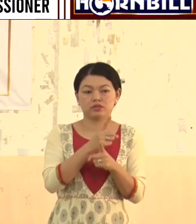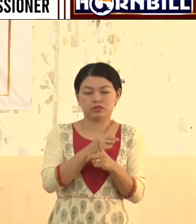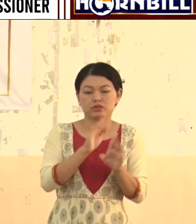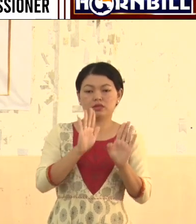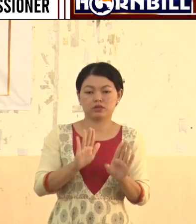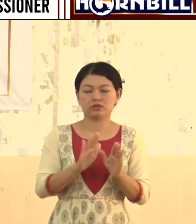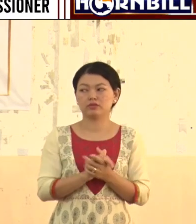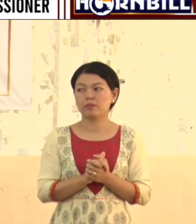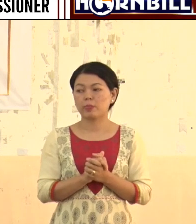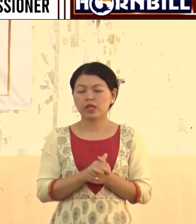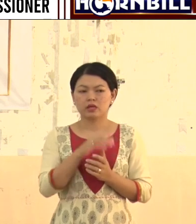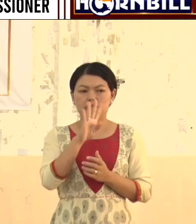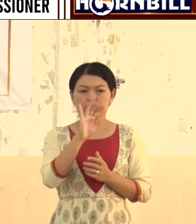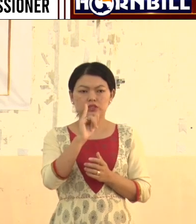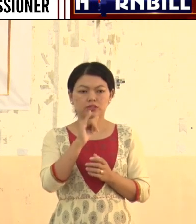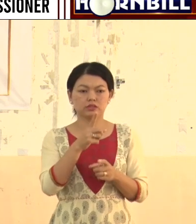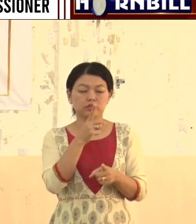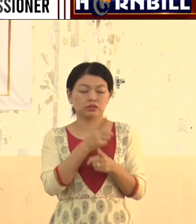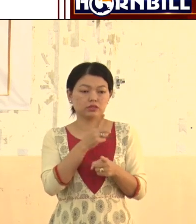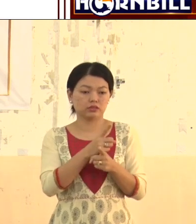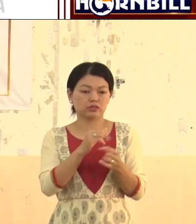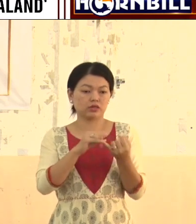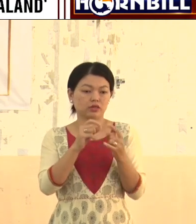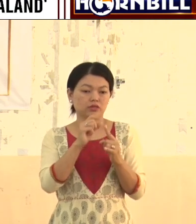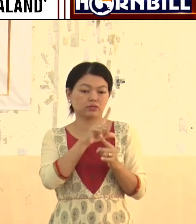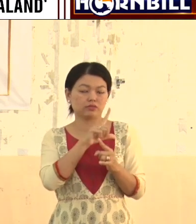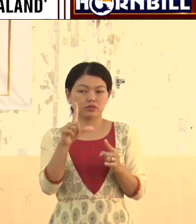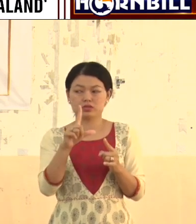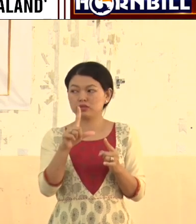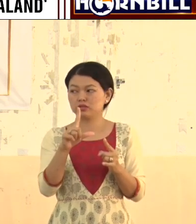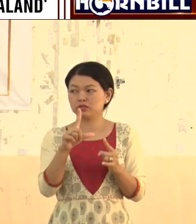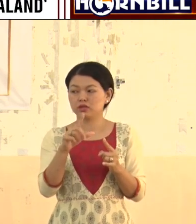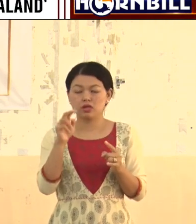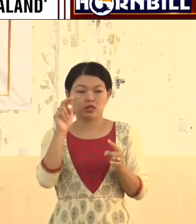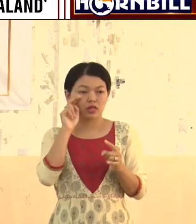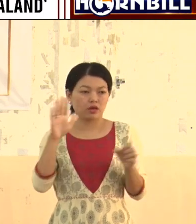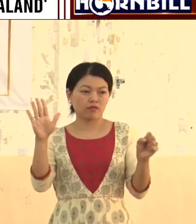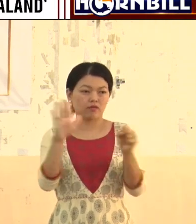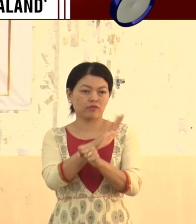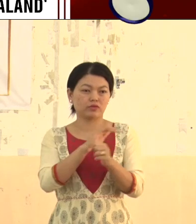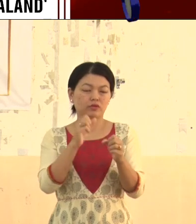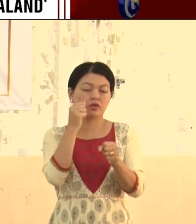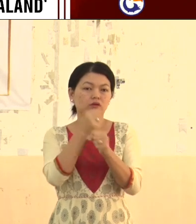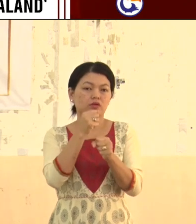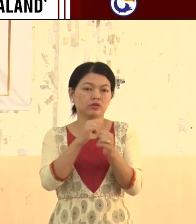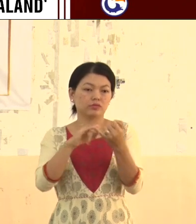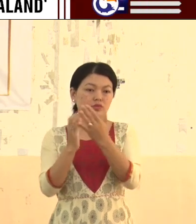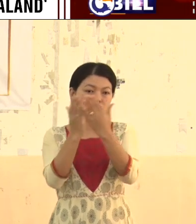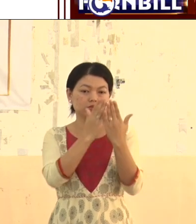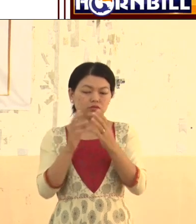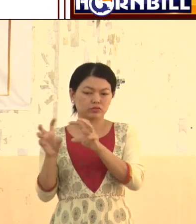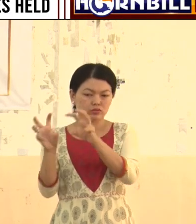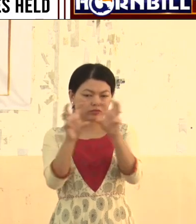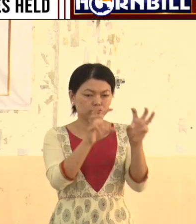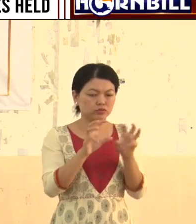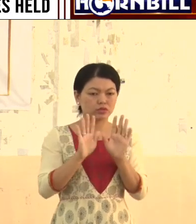this 46 special educators is running all of the government schools in Nagaland. So, this